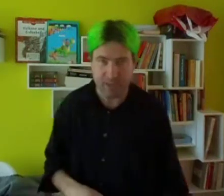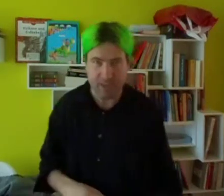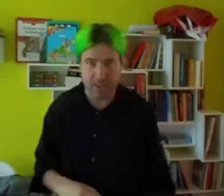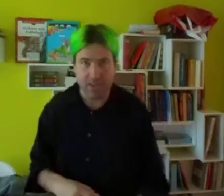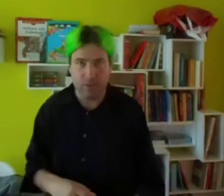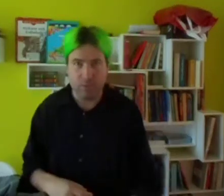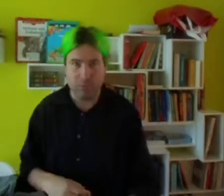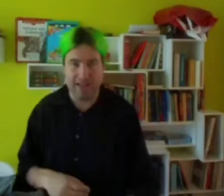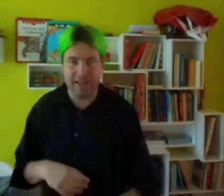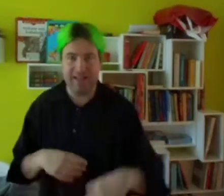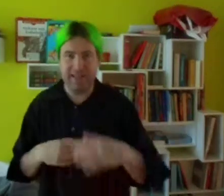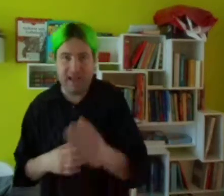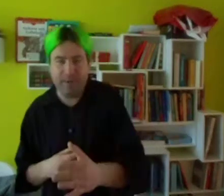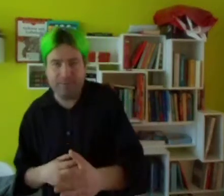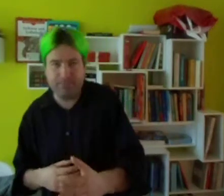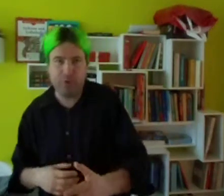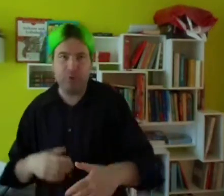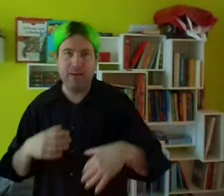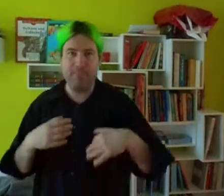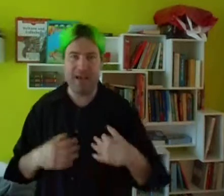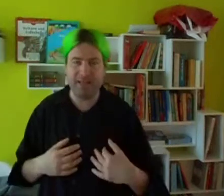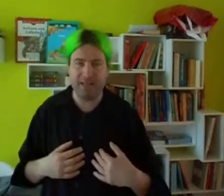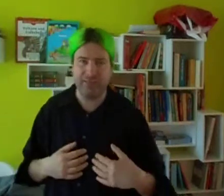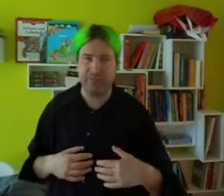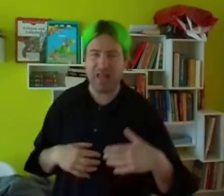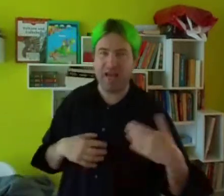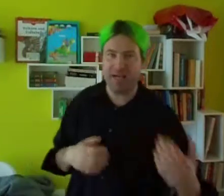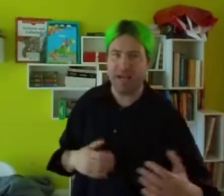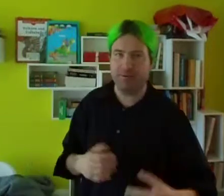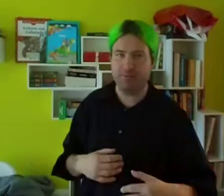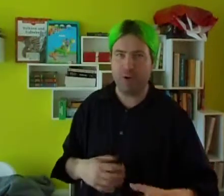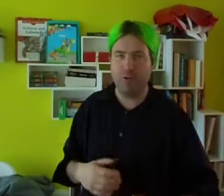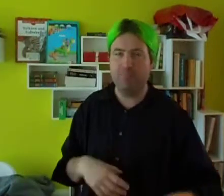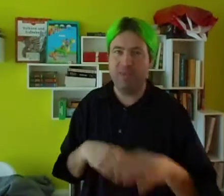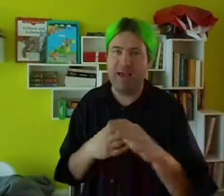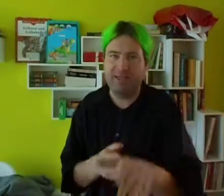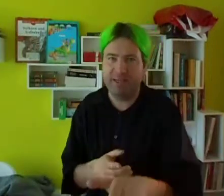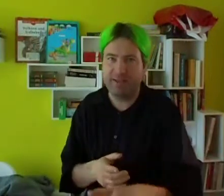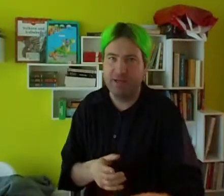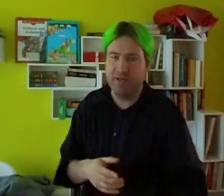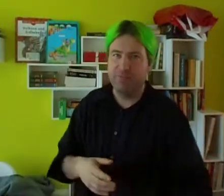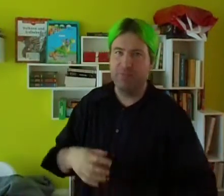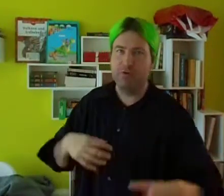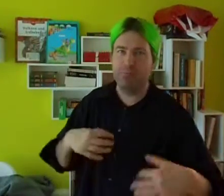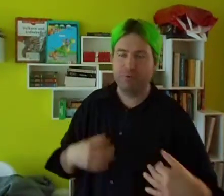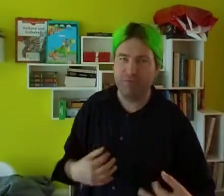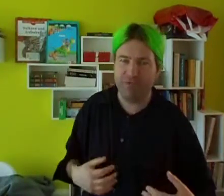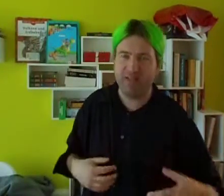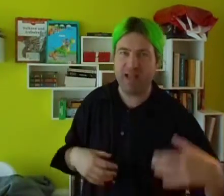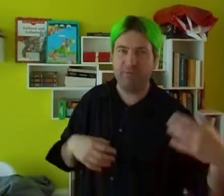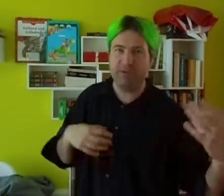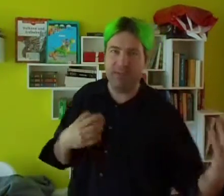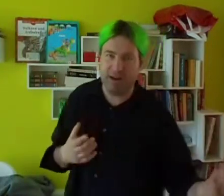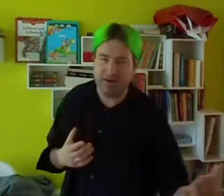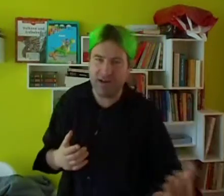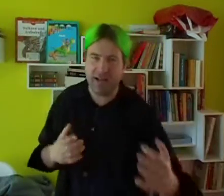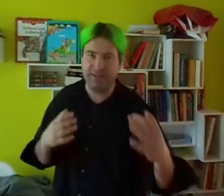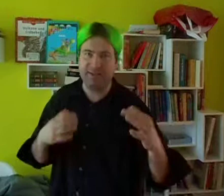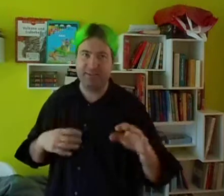While dynamic, programmatic, fly and romantic Foodproof and debonair and so